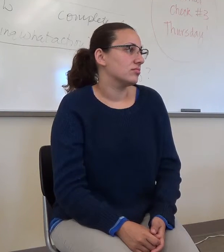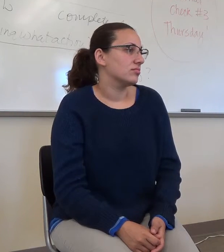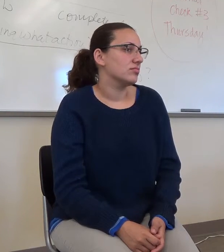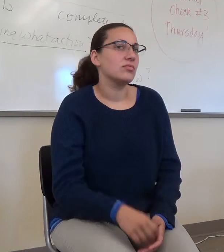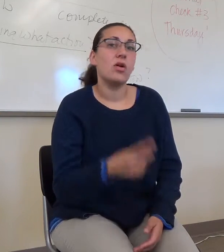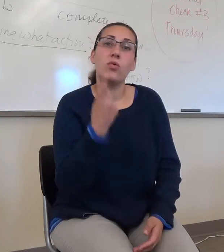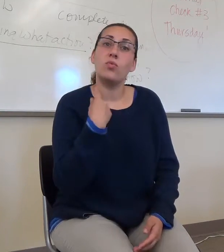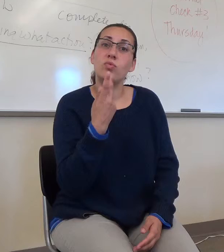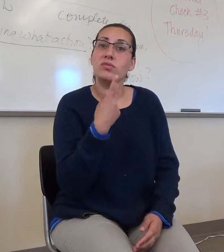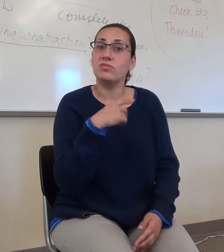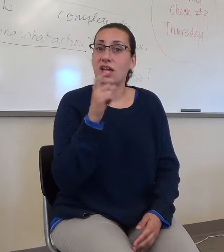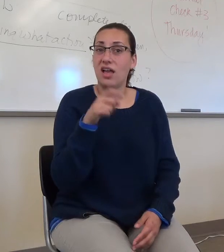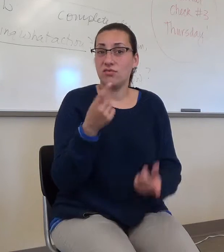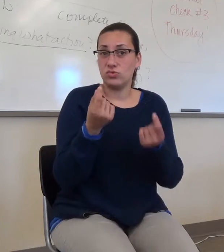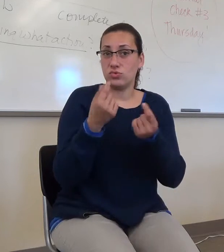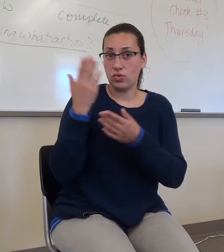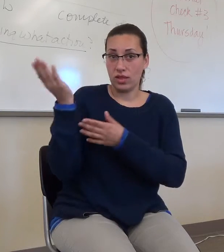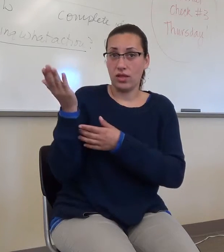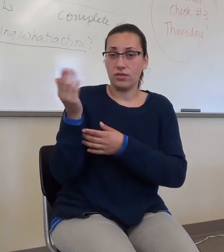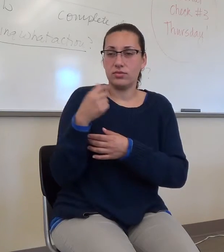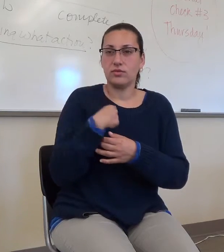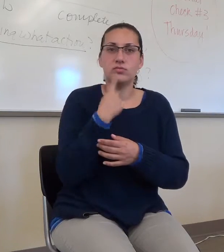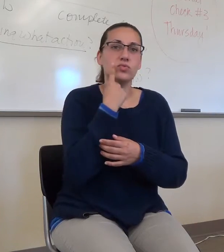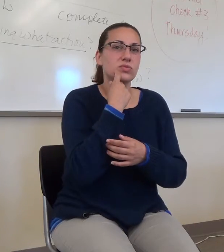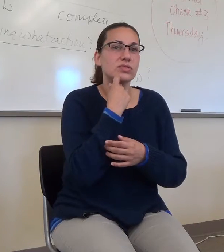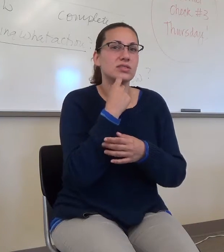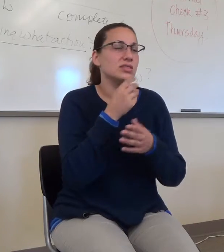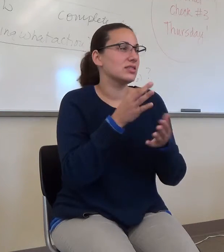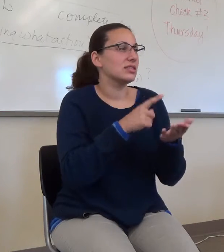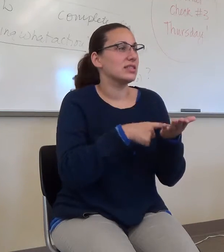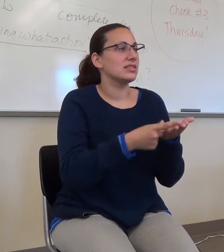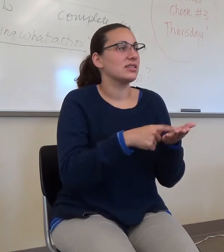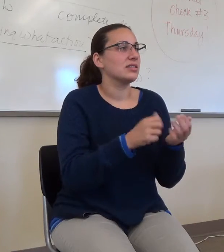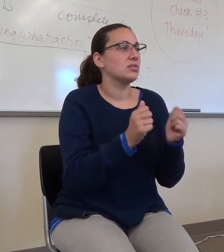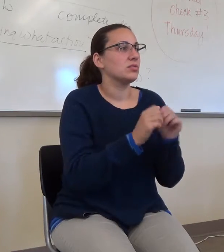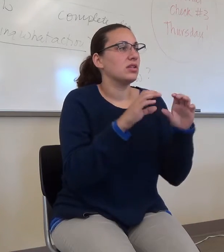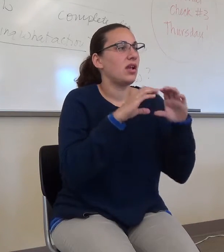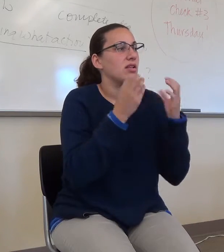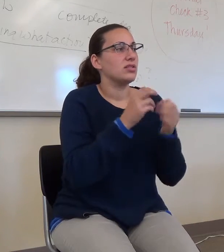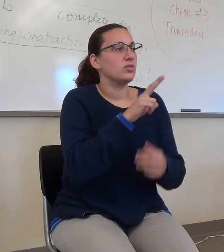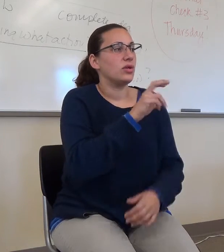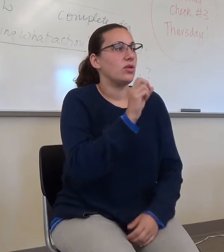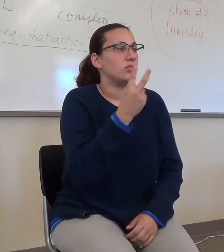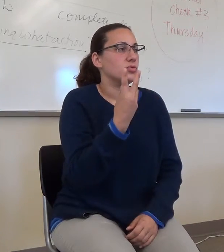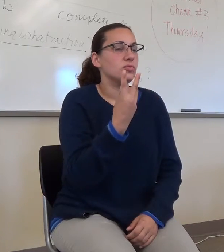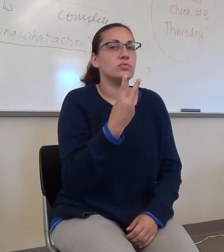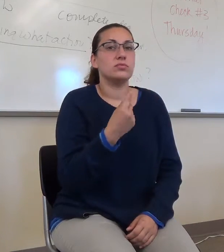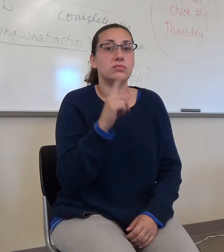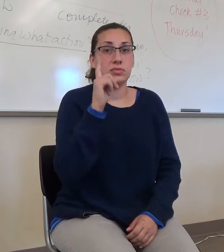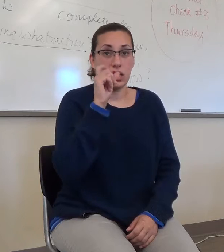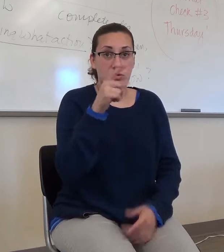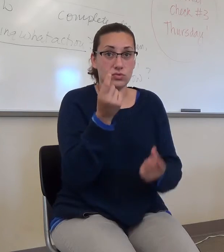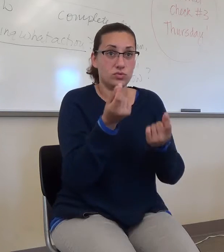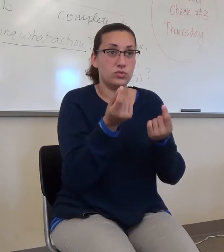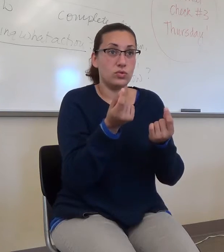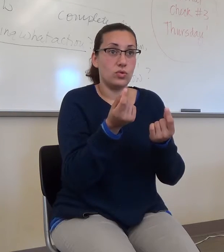kind of have to do here, and like I was just talking about with 302, what you're going to be asked to do in 302